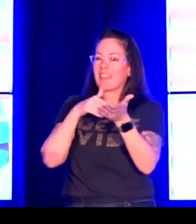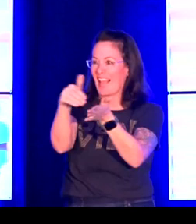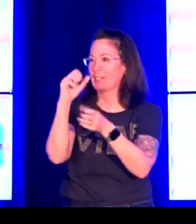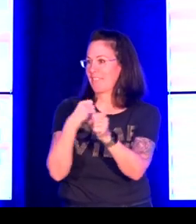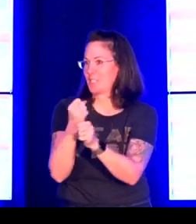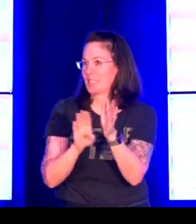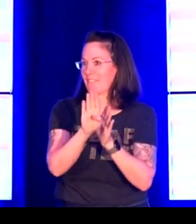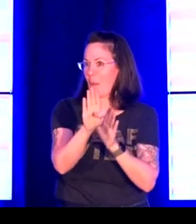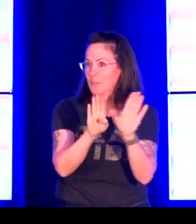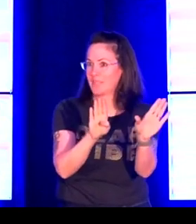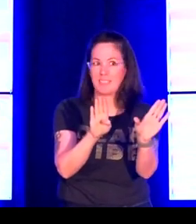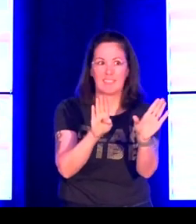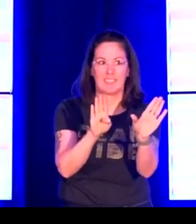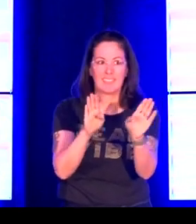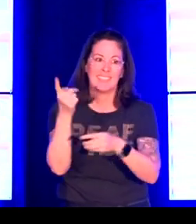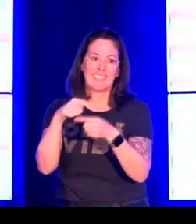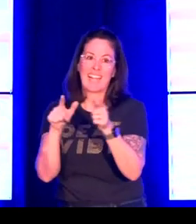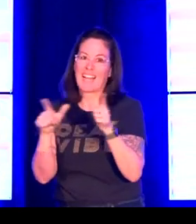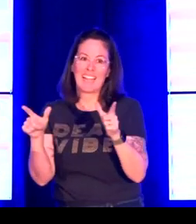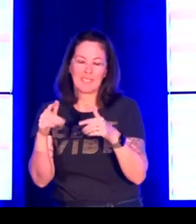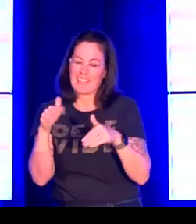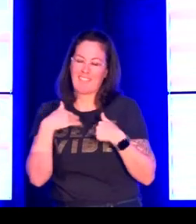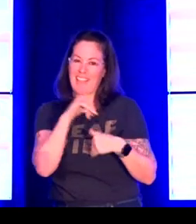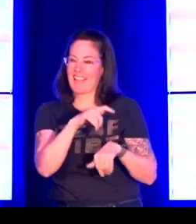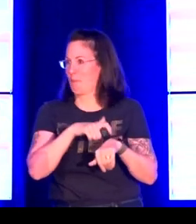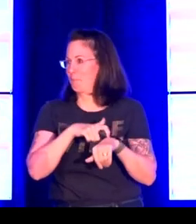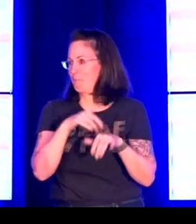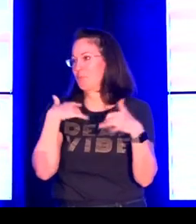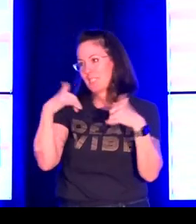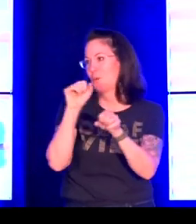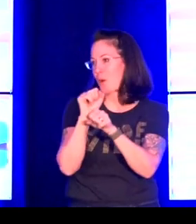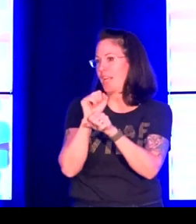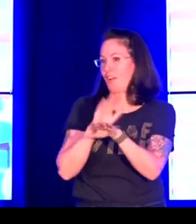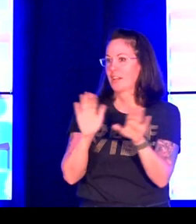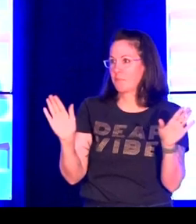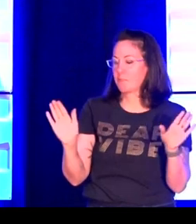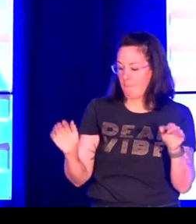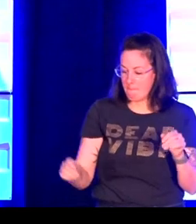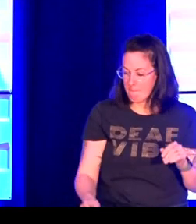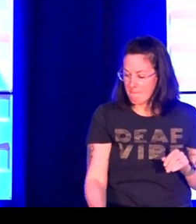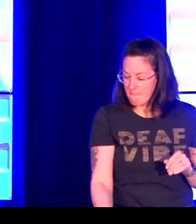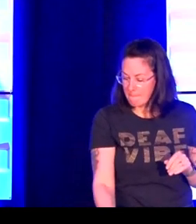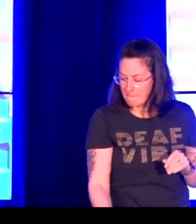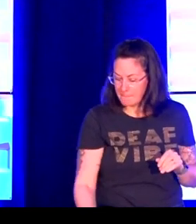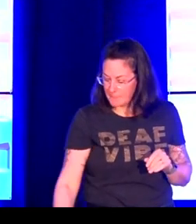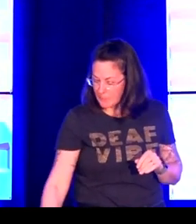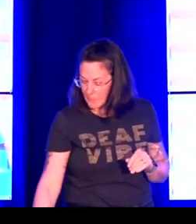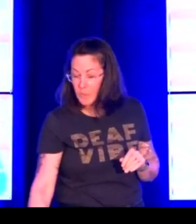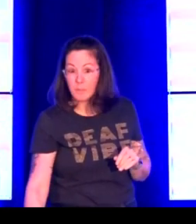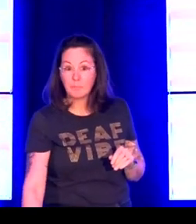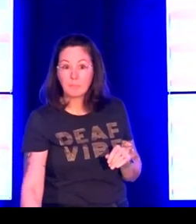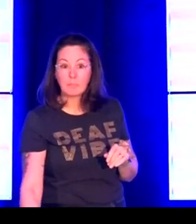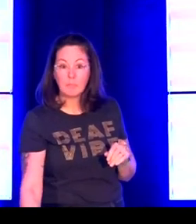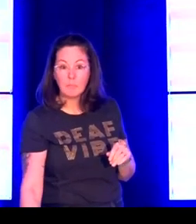in any mode it took thousands of years for written language to develop in such a way that it was adequate to represent spoken